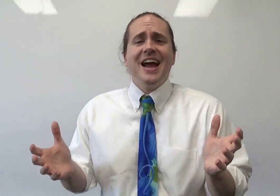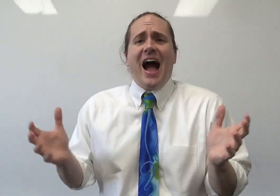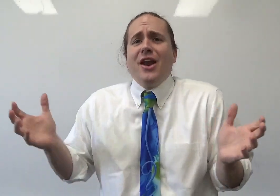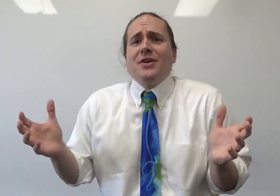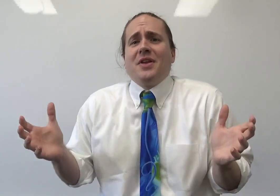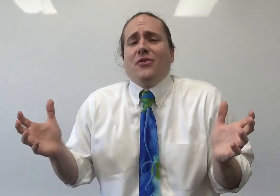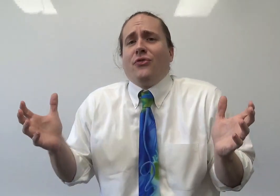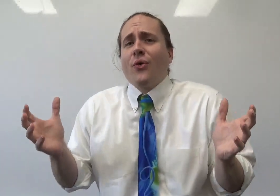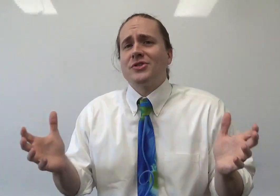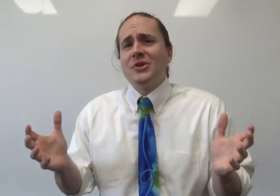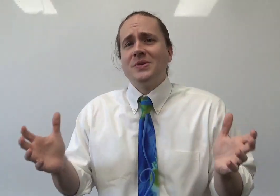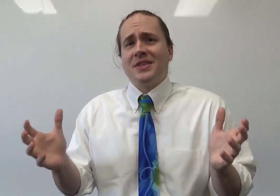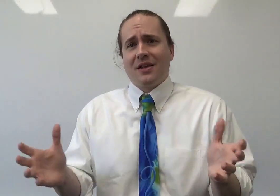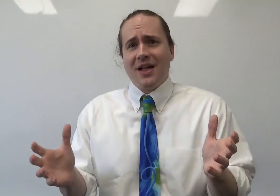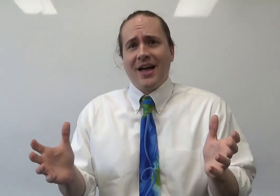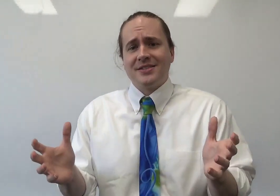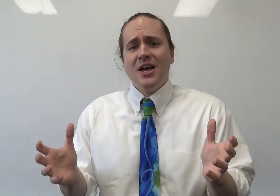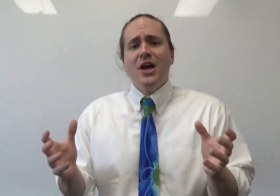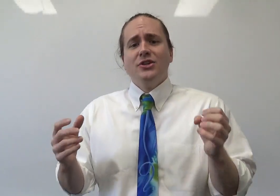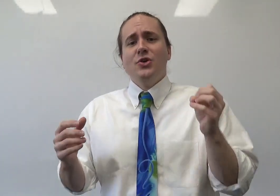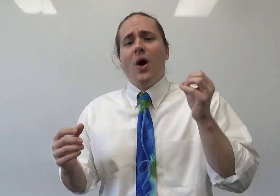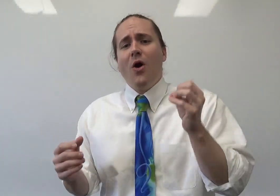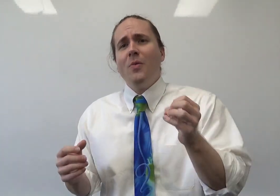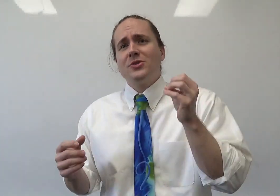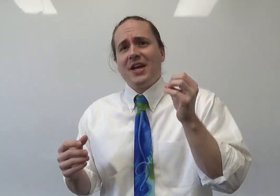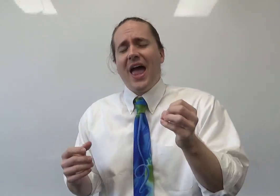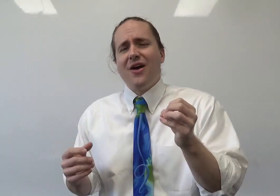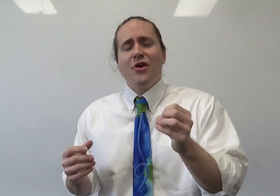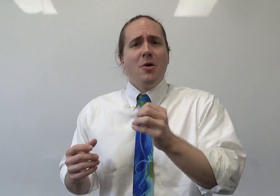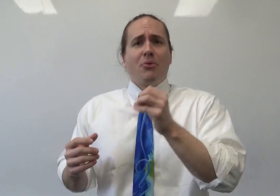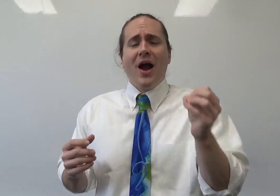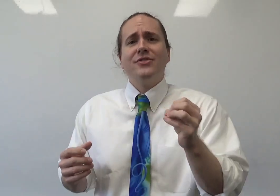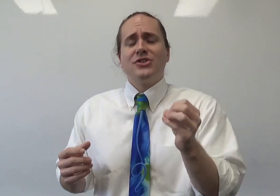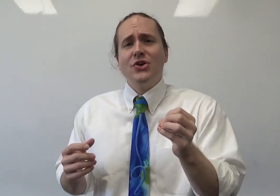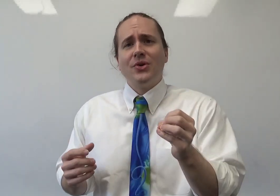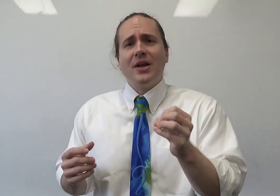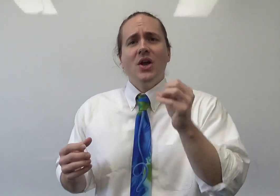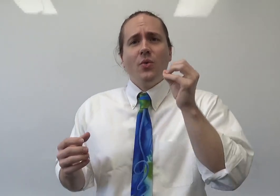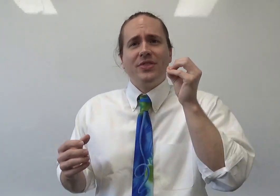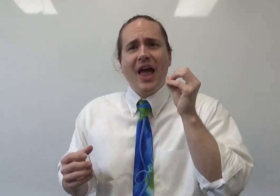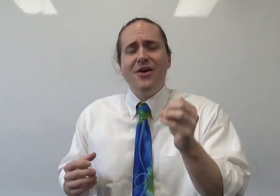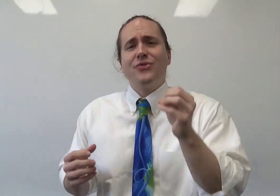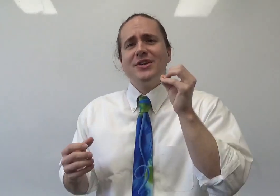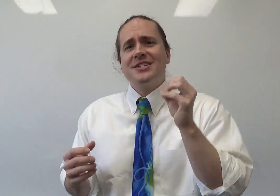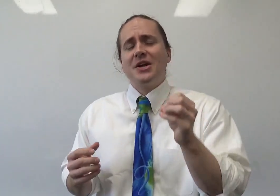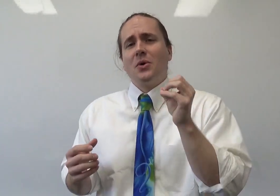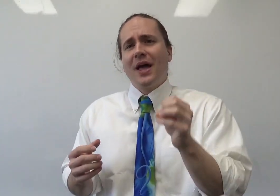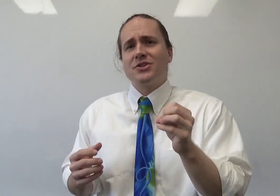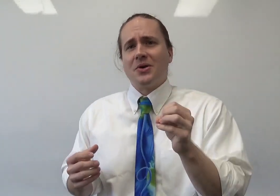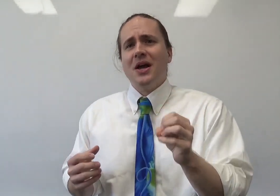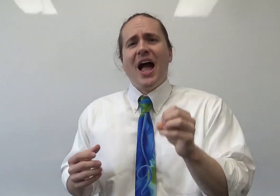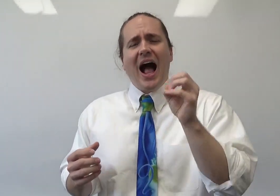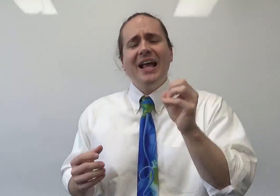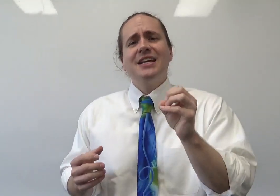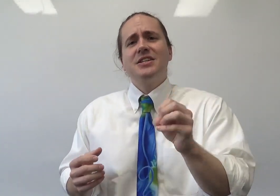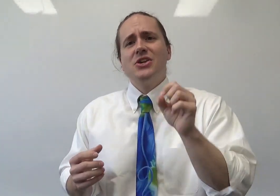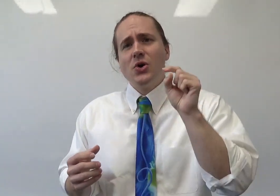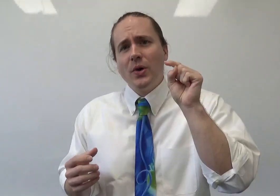I don't even have four students in the class. You almost have private tutoring with every single lecture. I get to know